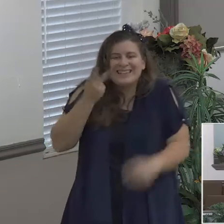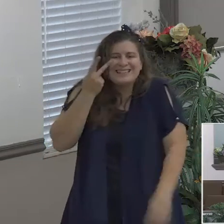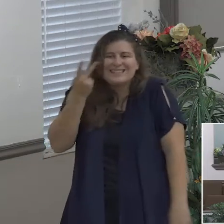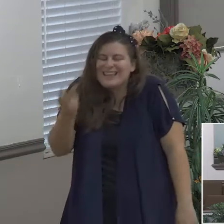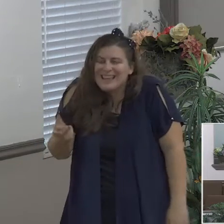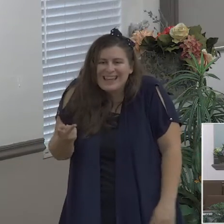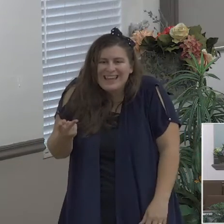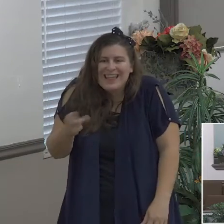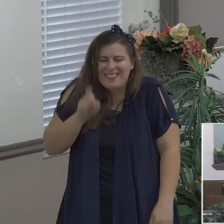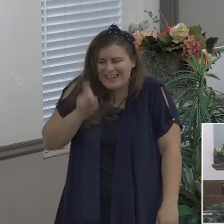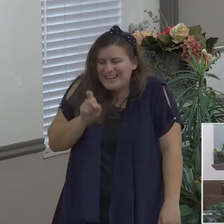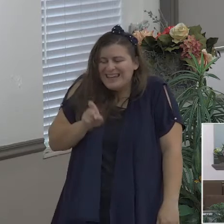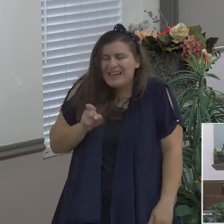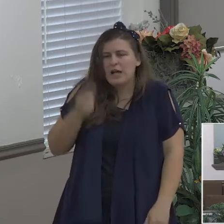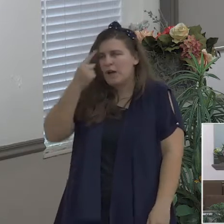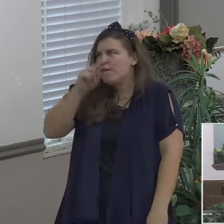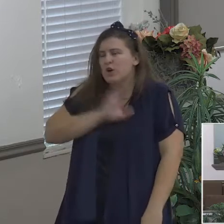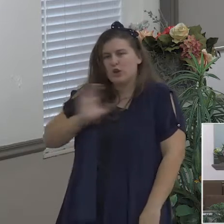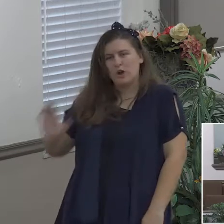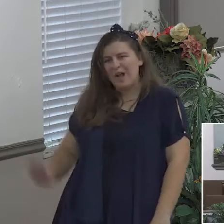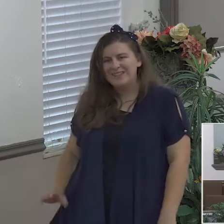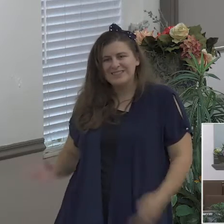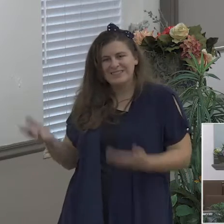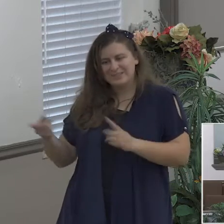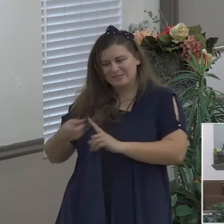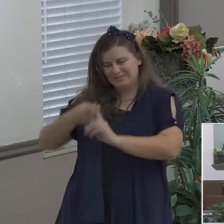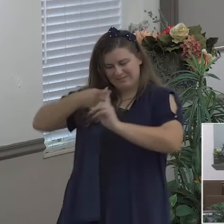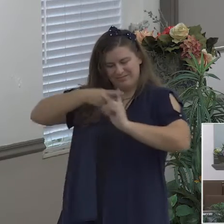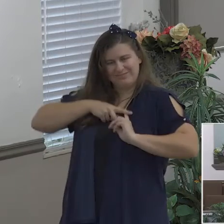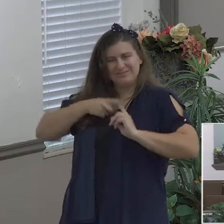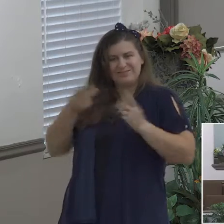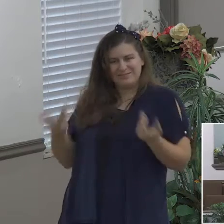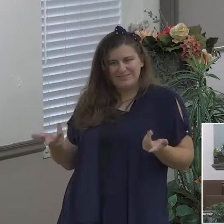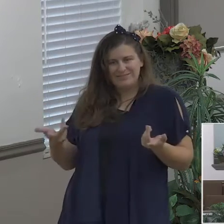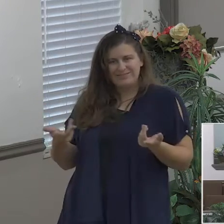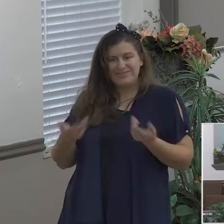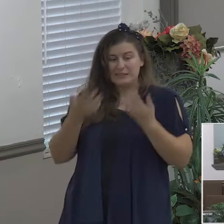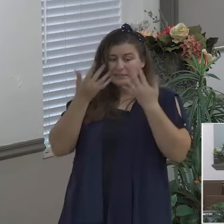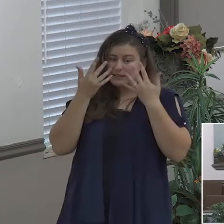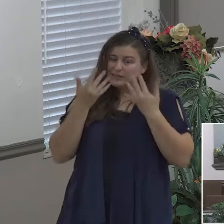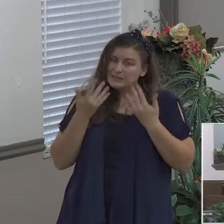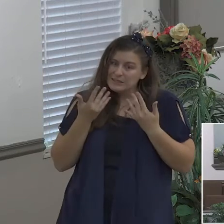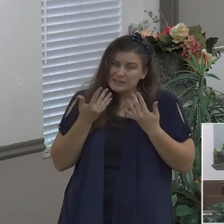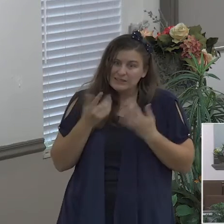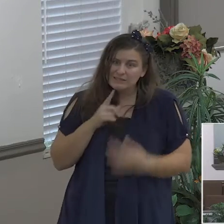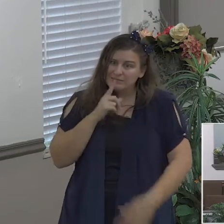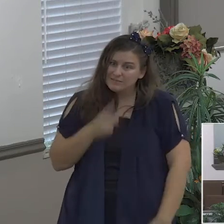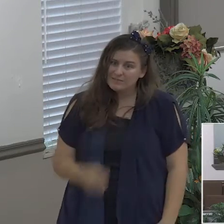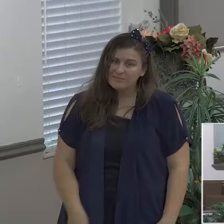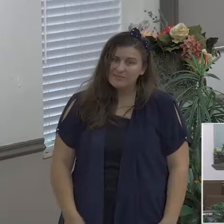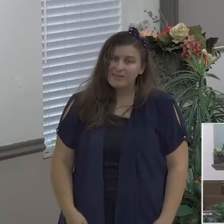and it's and it's and by the way when you were lost you were blind to it as well